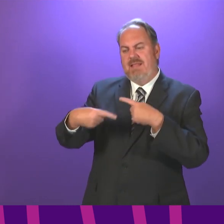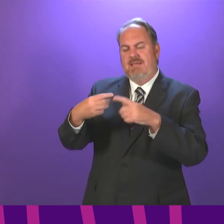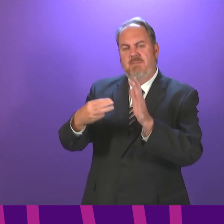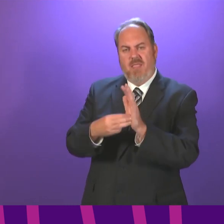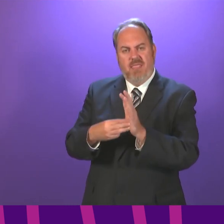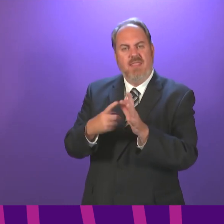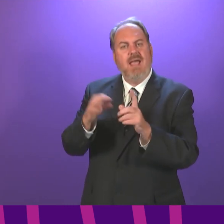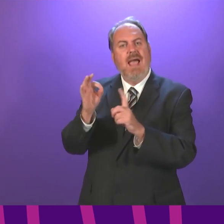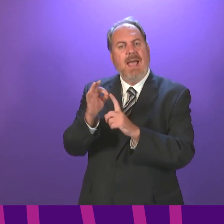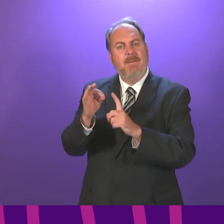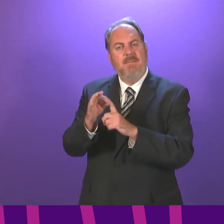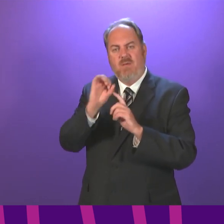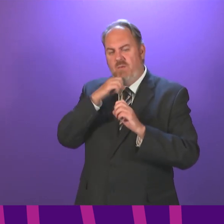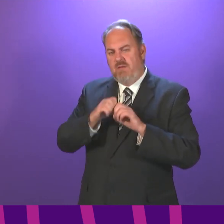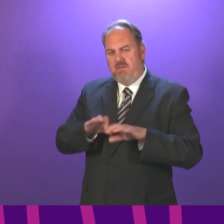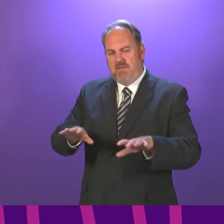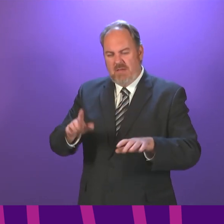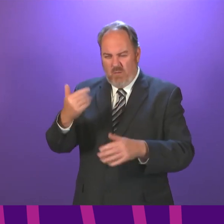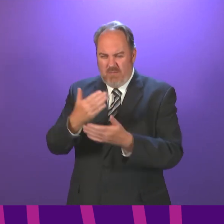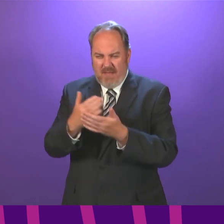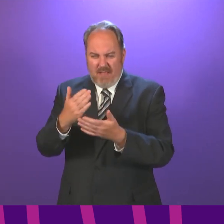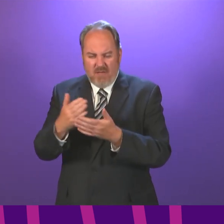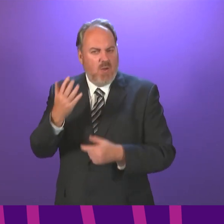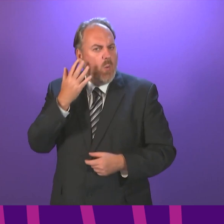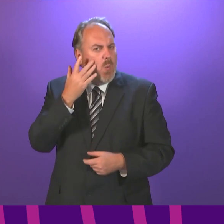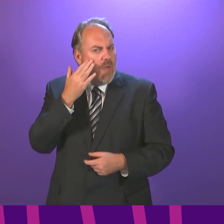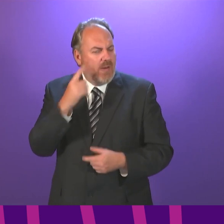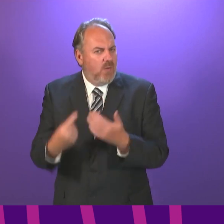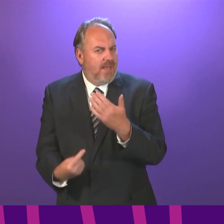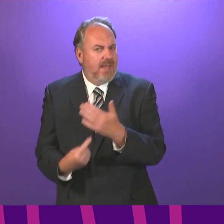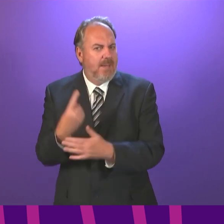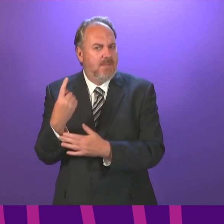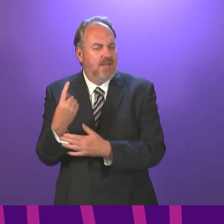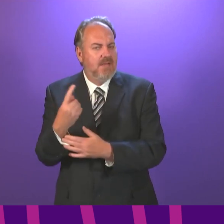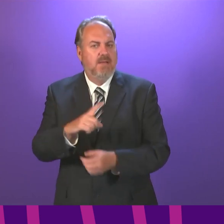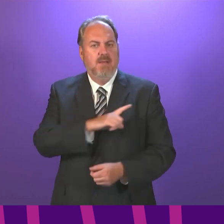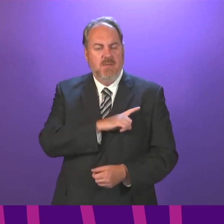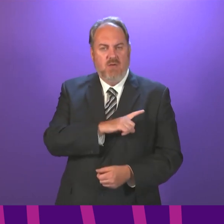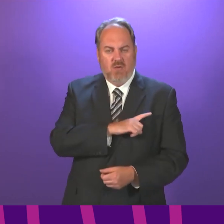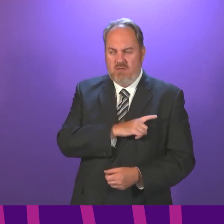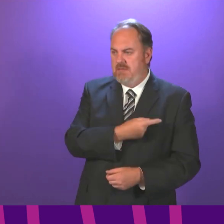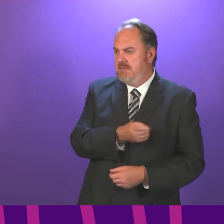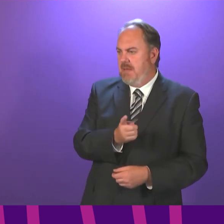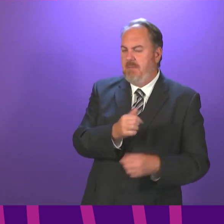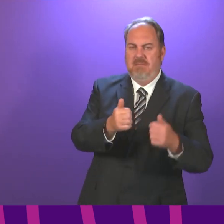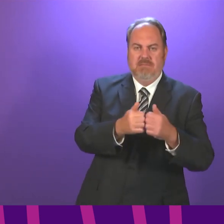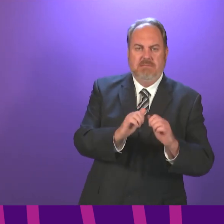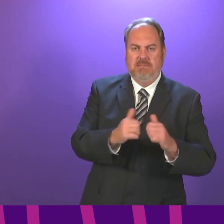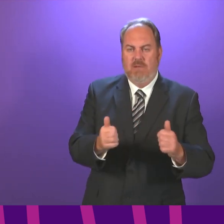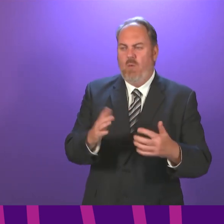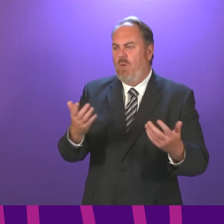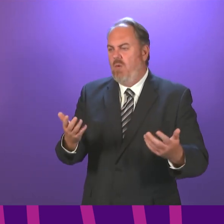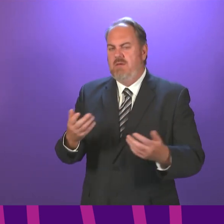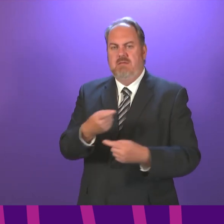It would be helpful to have a clearer timescale on that, if possible, given that some of the commentary around it has been vague in the past.